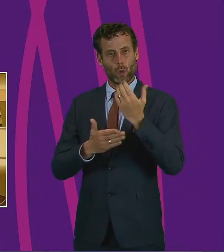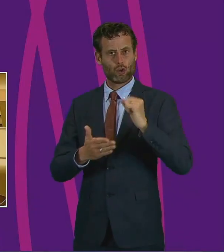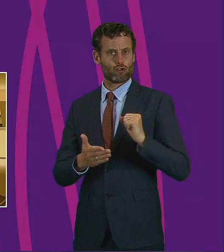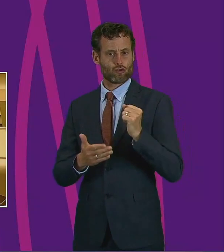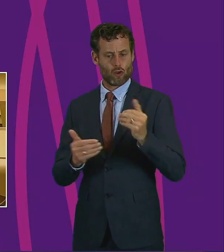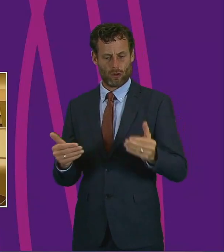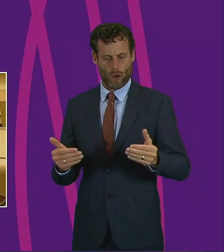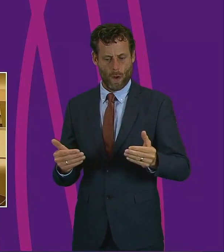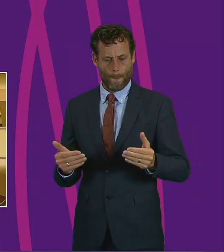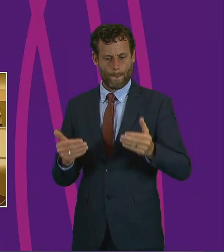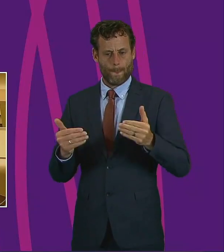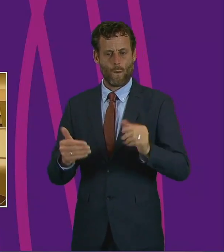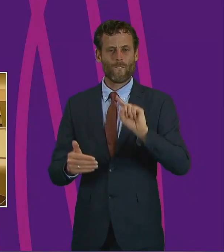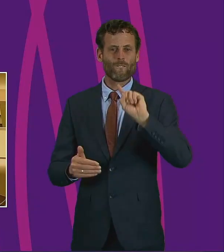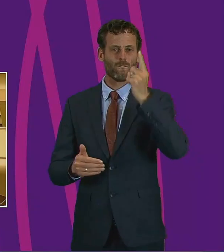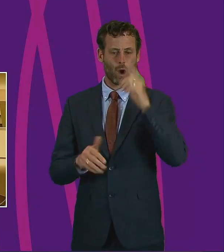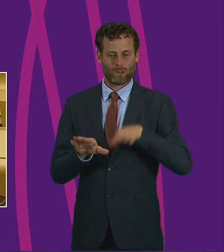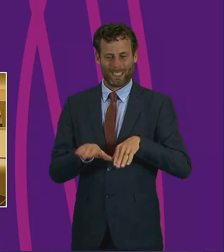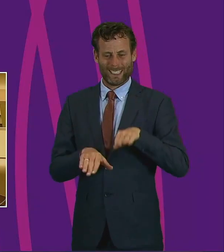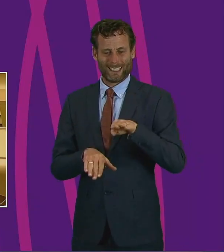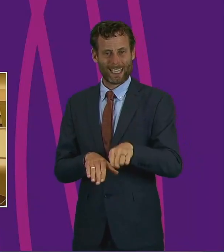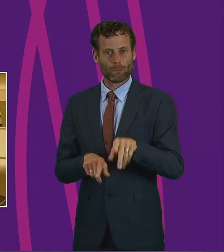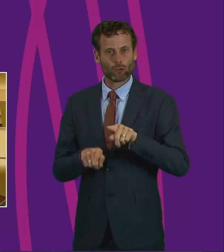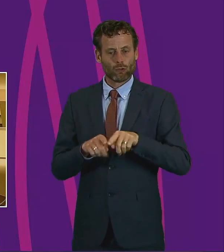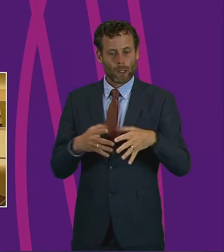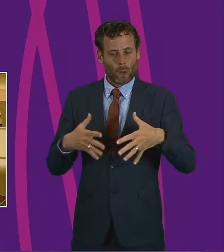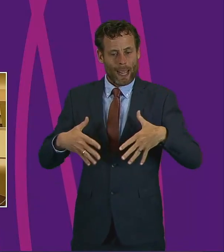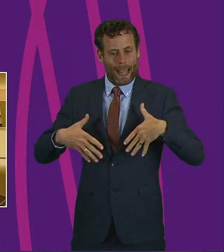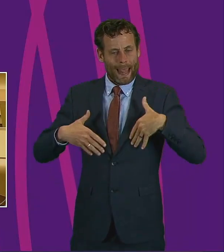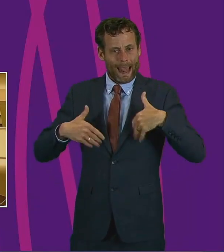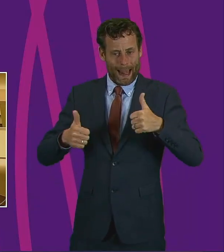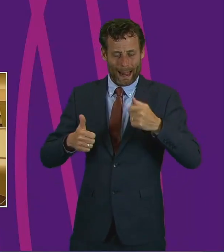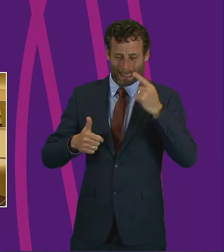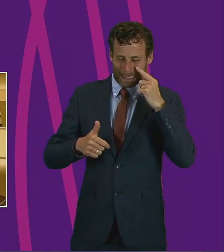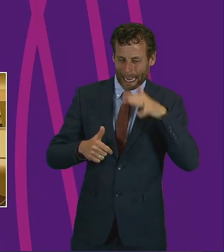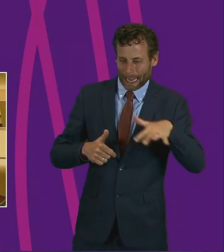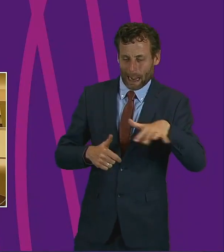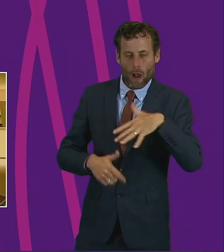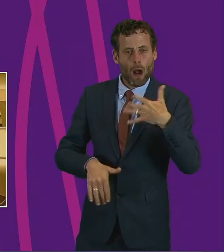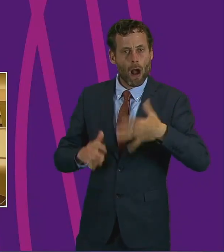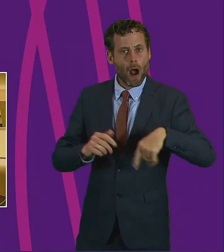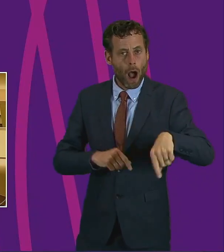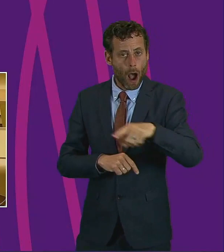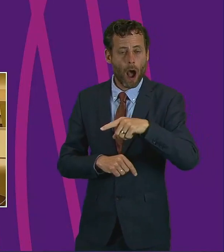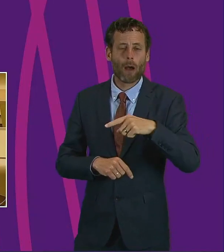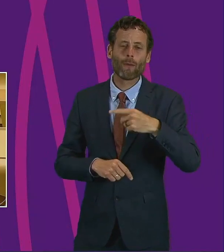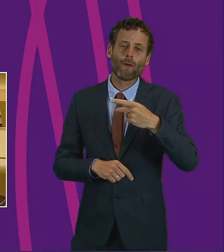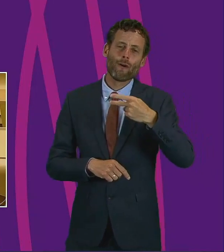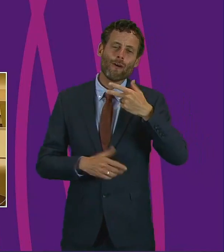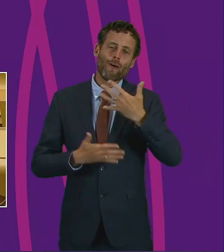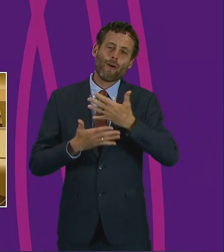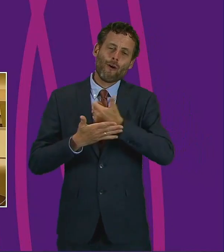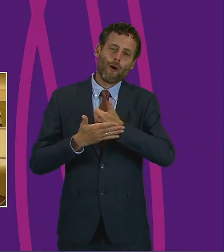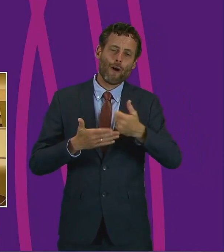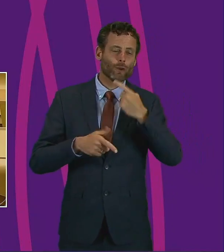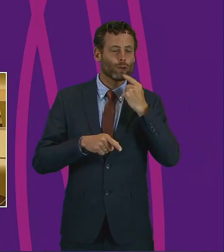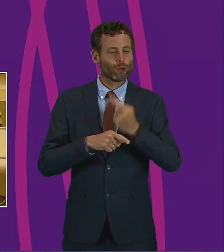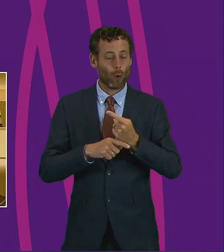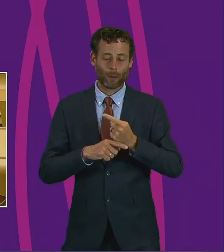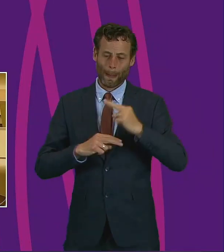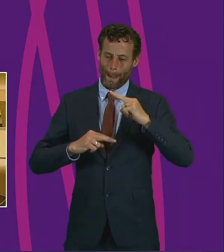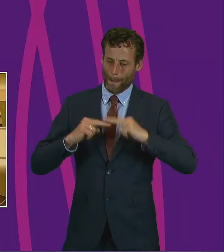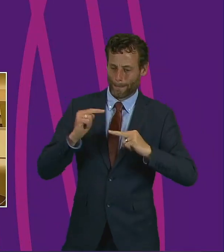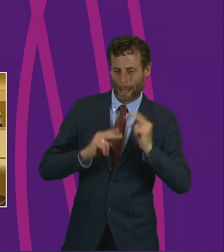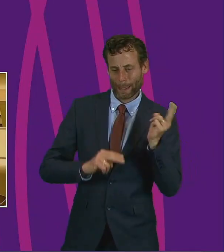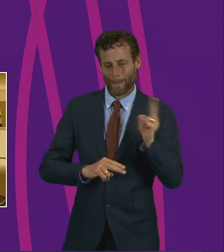towards healing the harms caused by COVID-19 in our communities. We speak often of renewal or building back better. Our stakeholders have